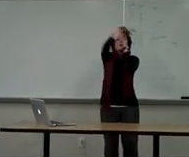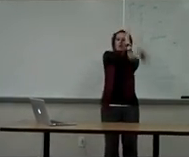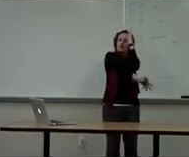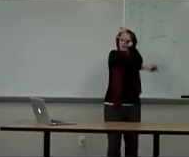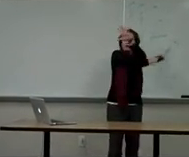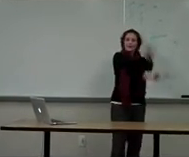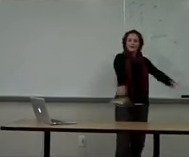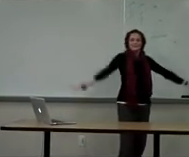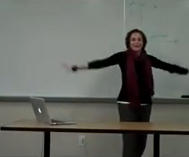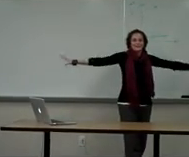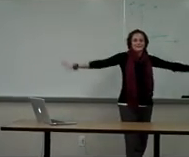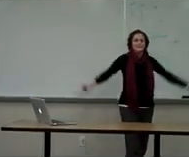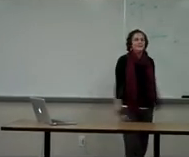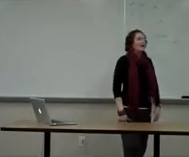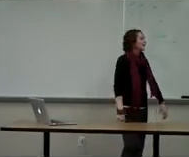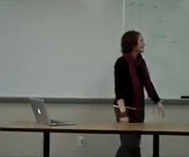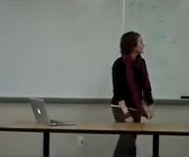it undefined. Okay?